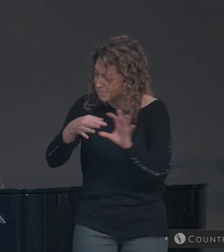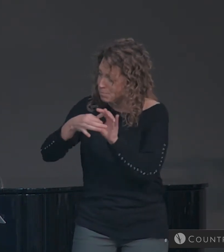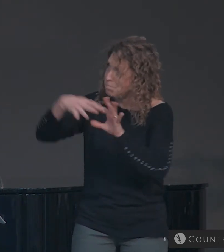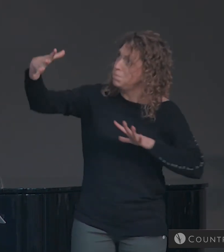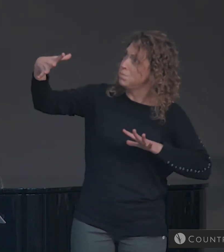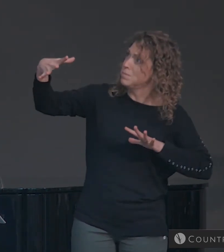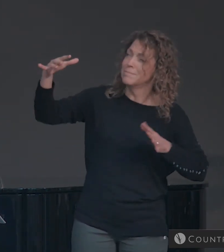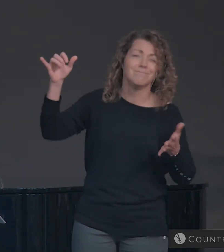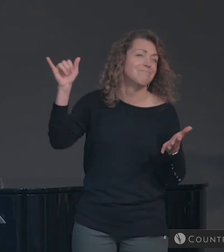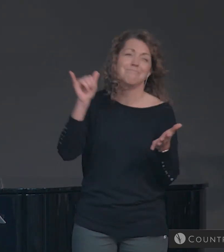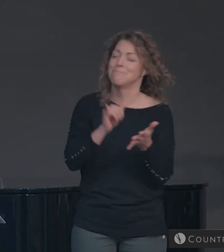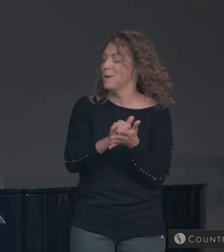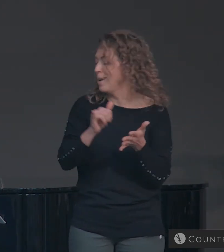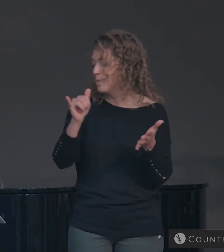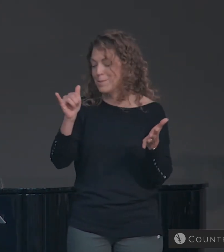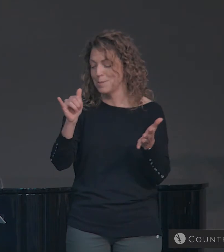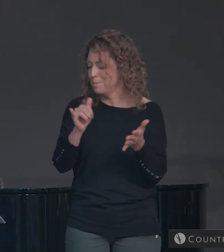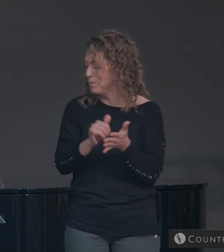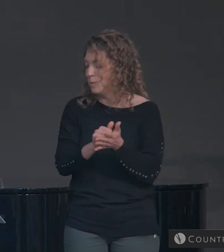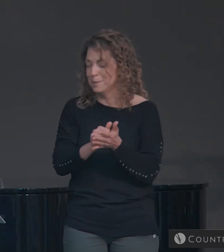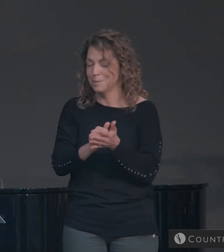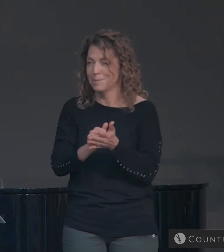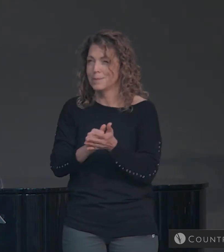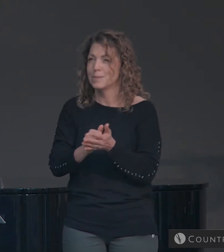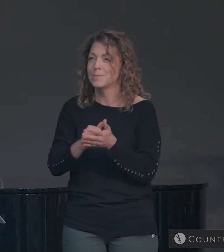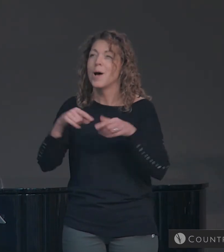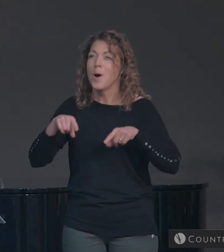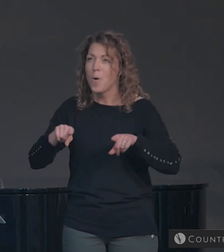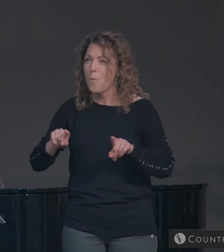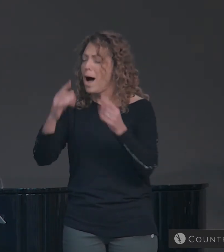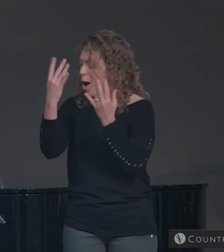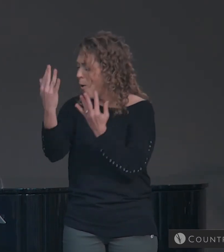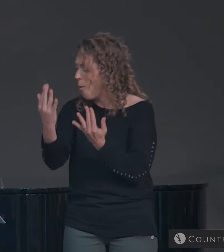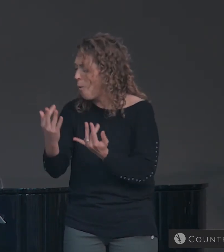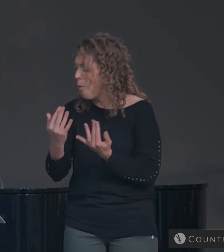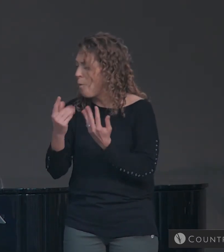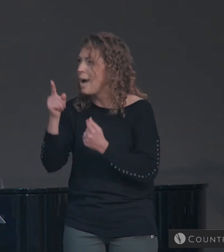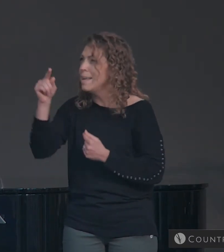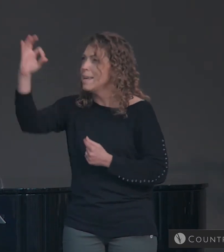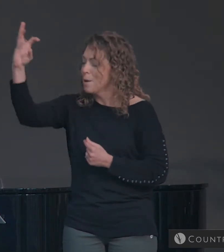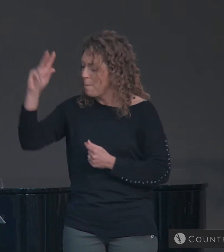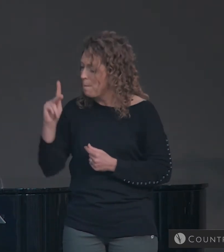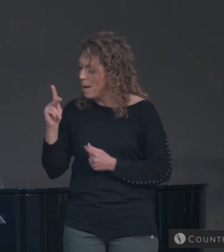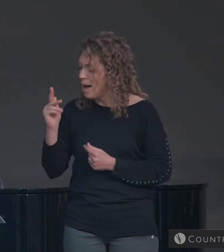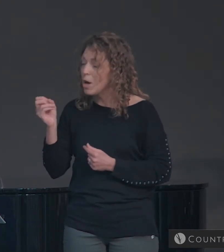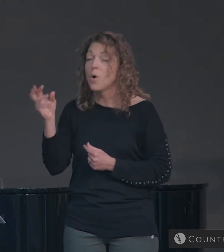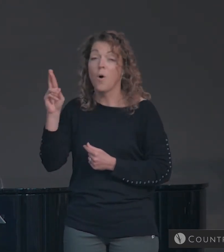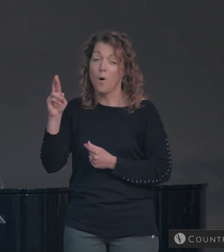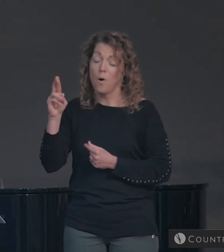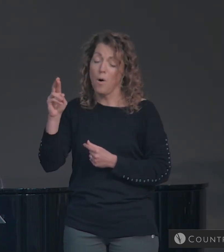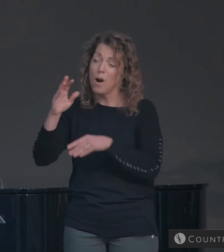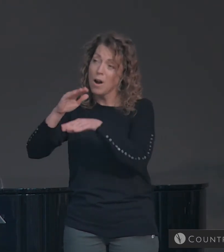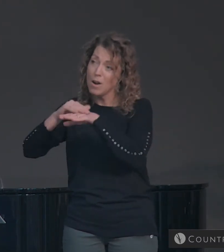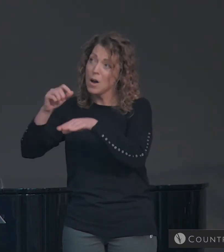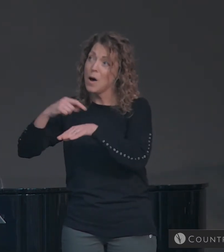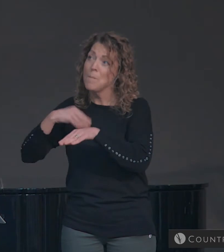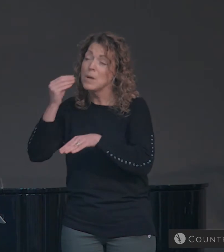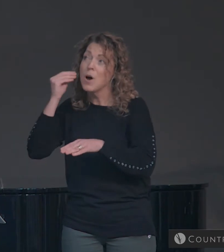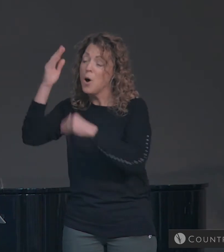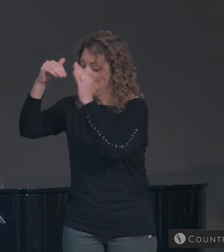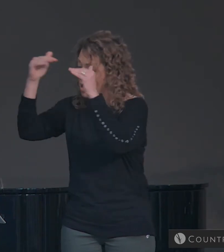of man, can ever plug me from his hand. Till he